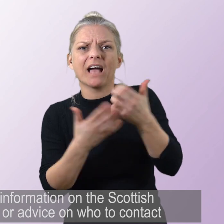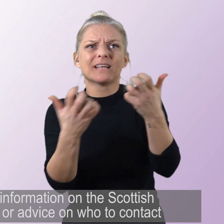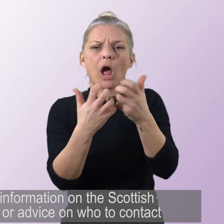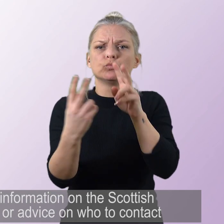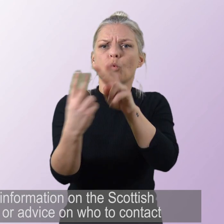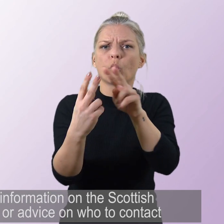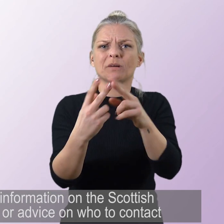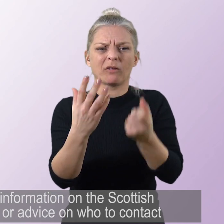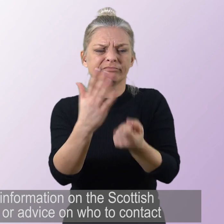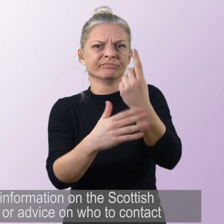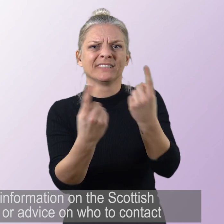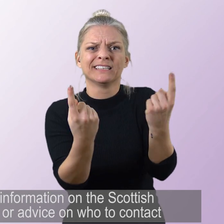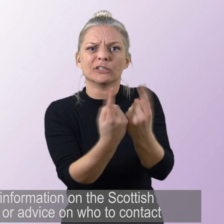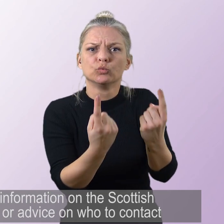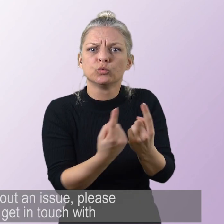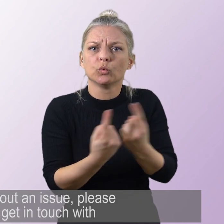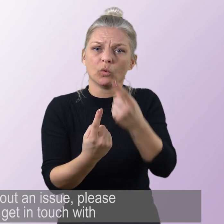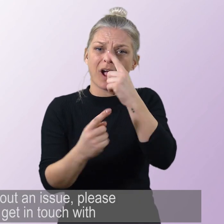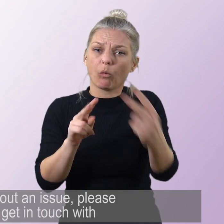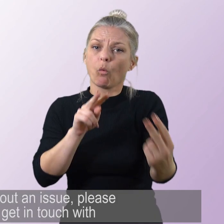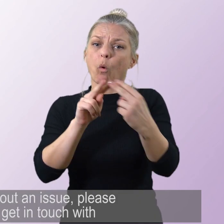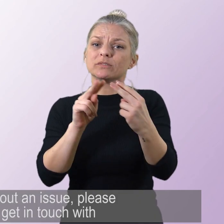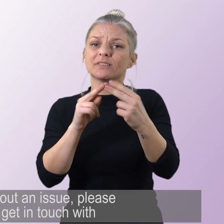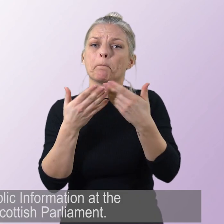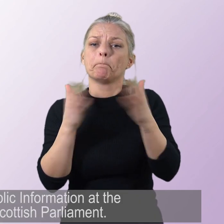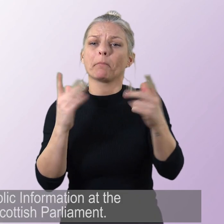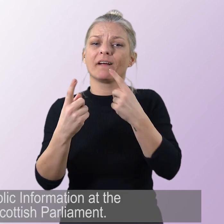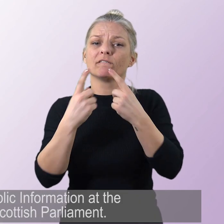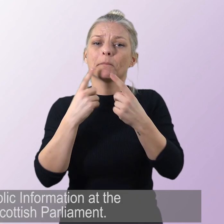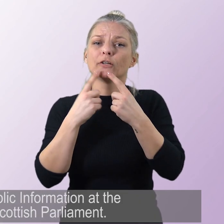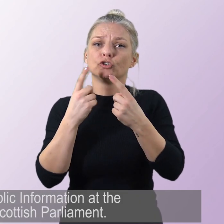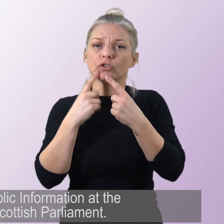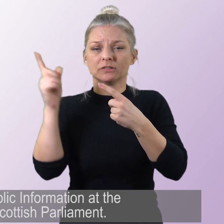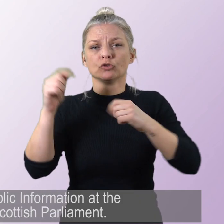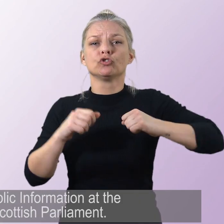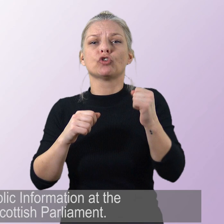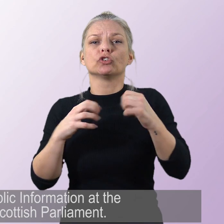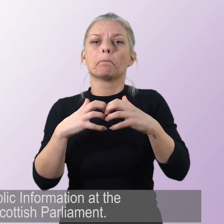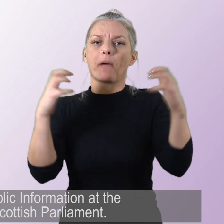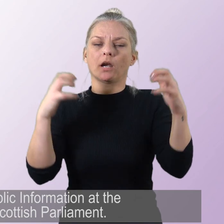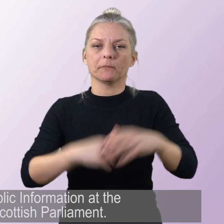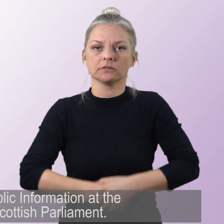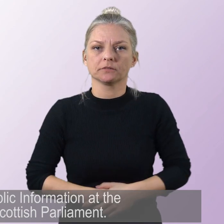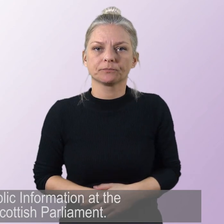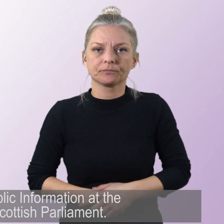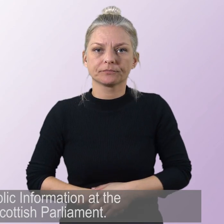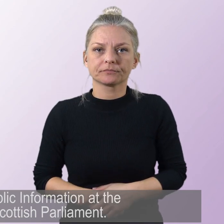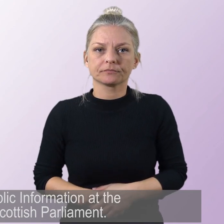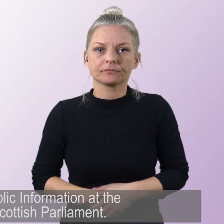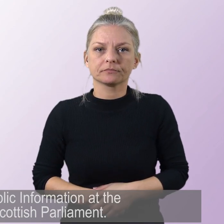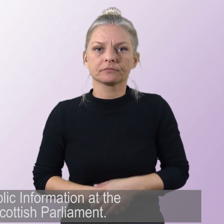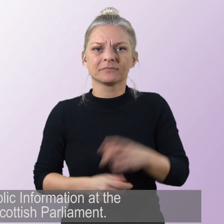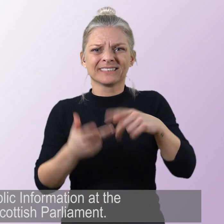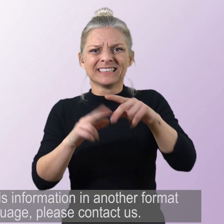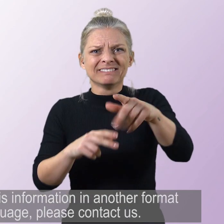advice on who to contact about an issue, please get in touch with public information at the Scottish Parliament.